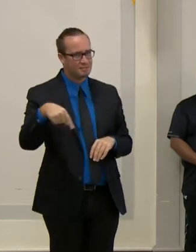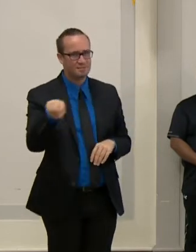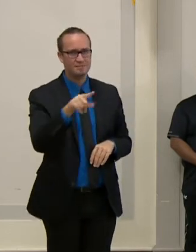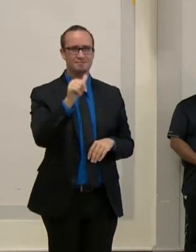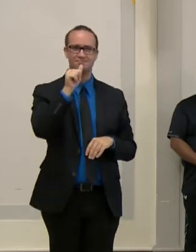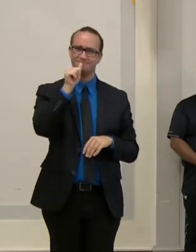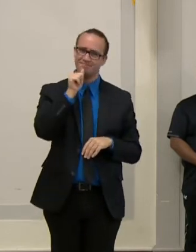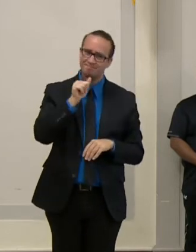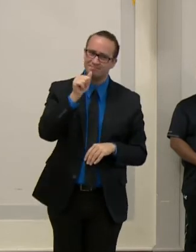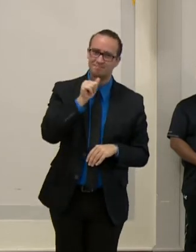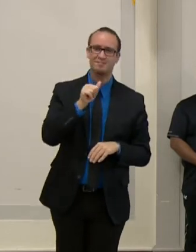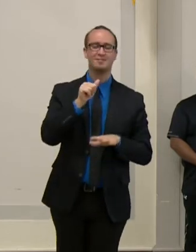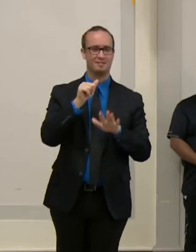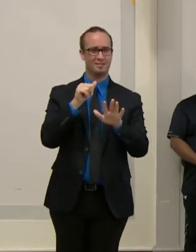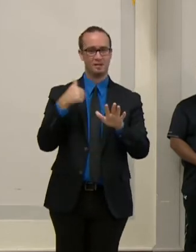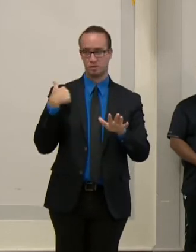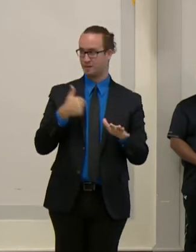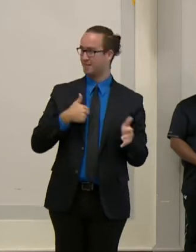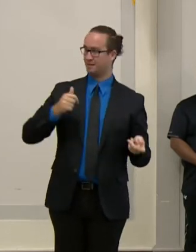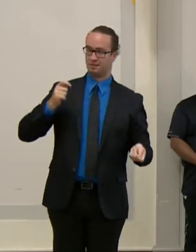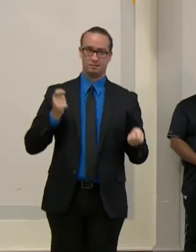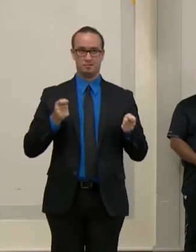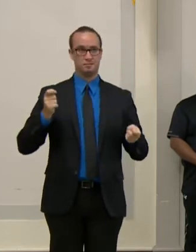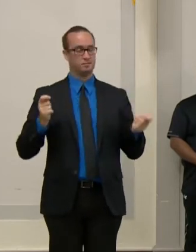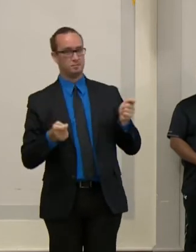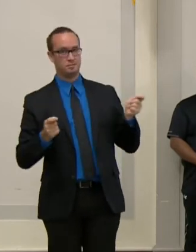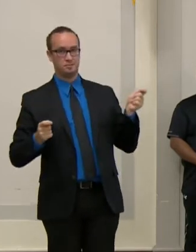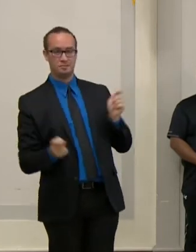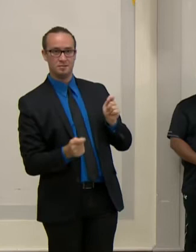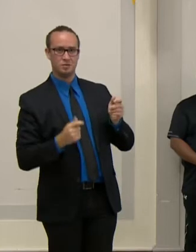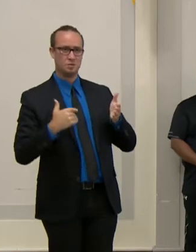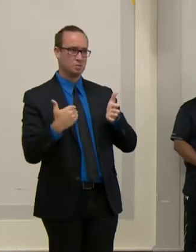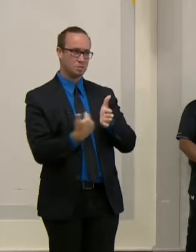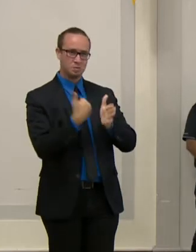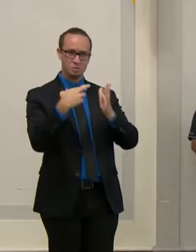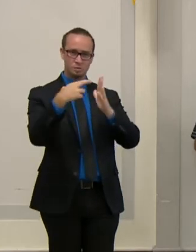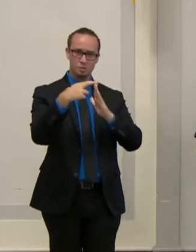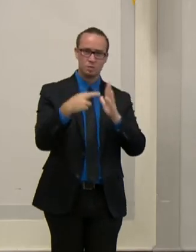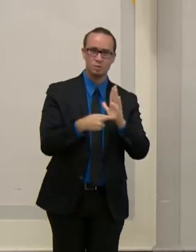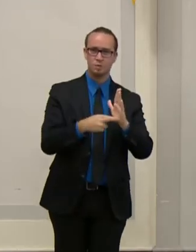abiding by the rules and health order put in place to protect everyone. Thank you.